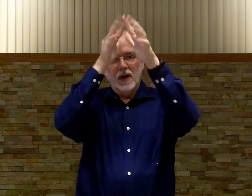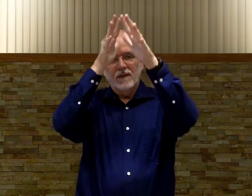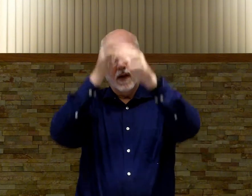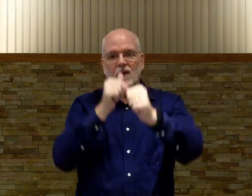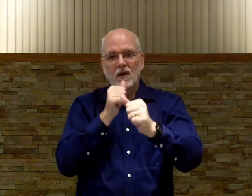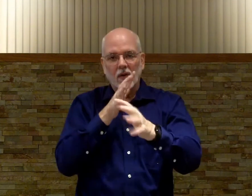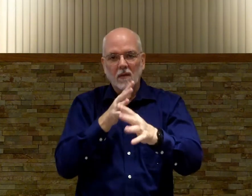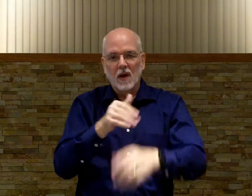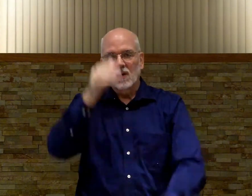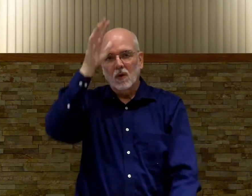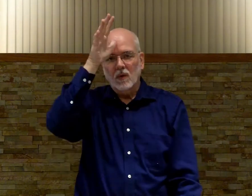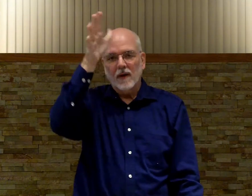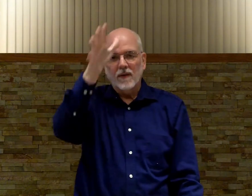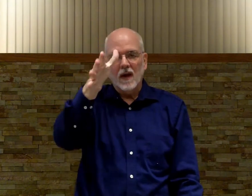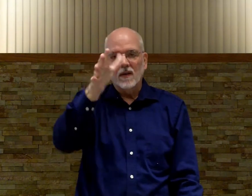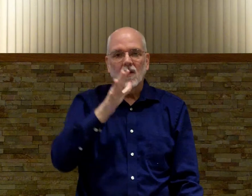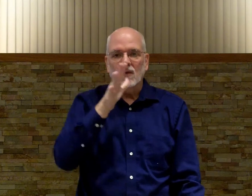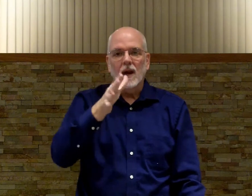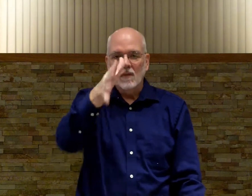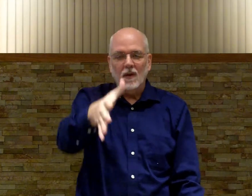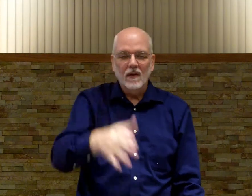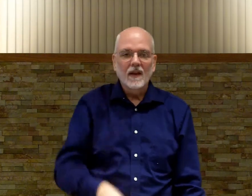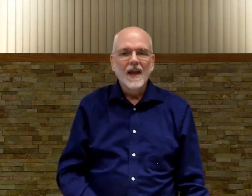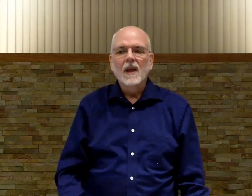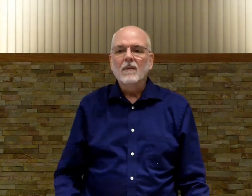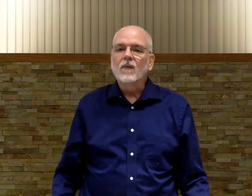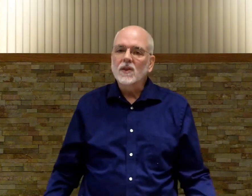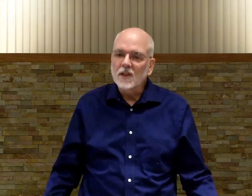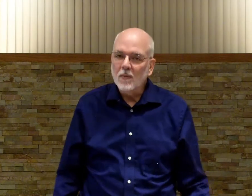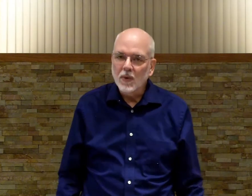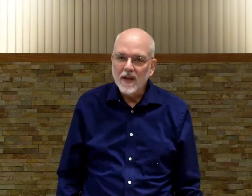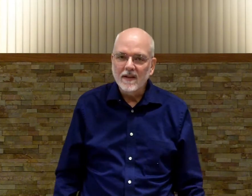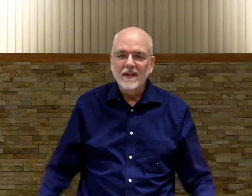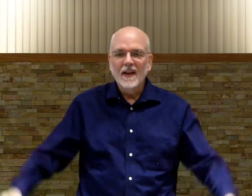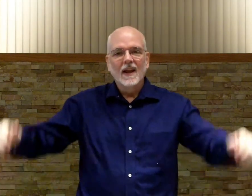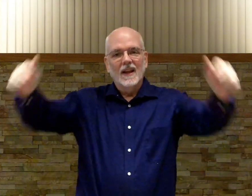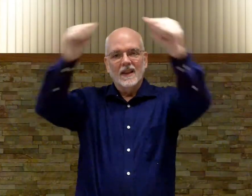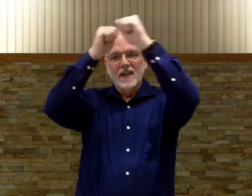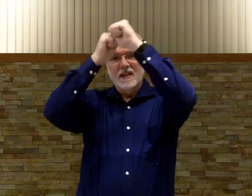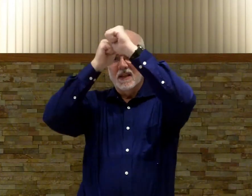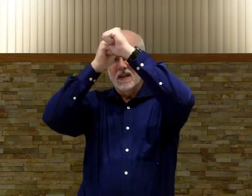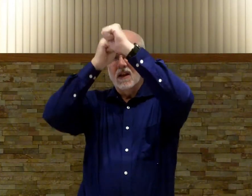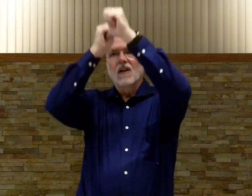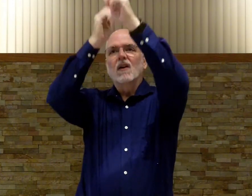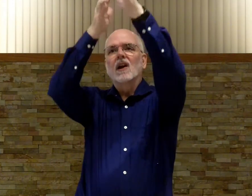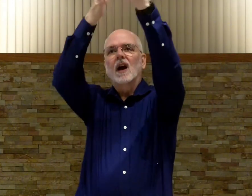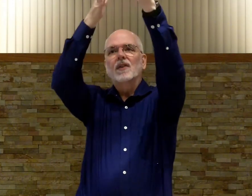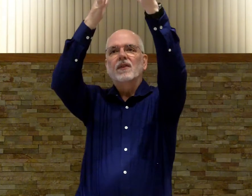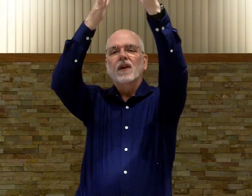grandfather and grandmother or grandfather or grandmother but for some reason this is god the